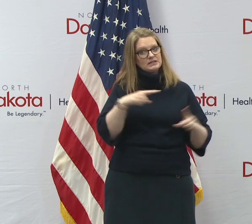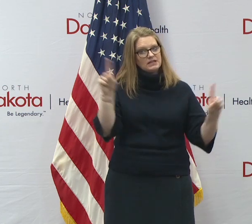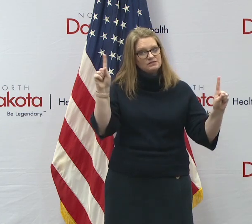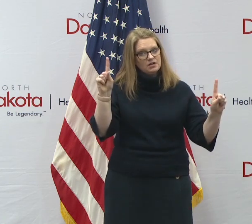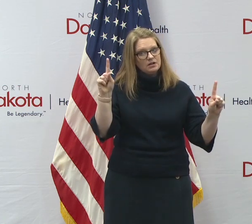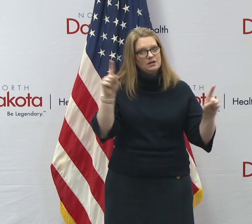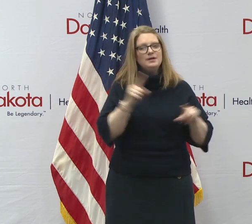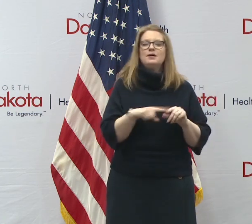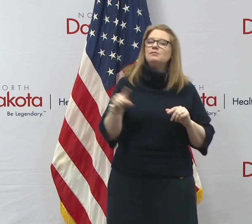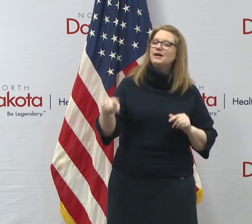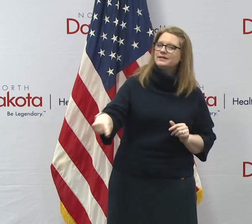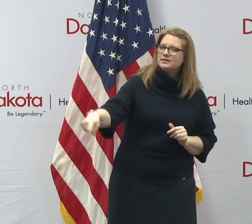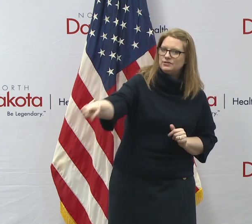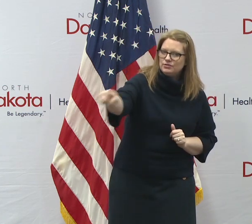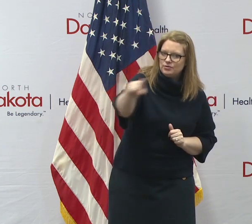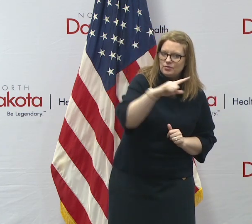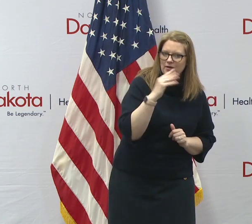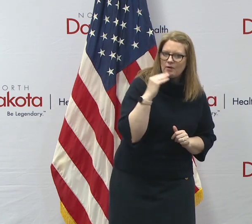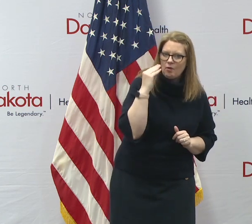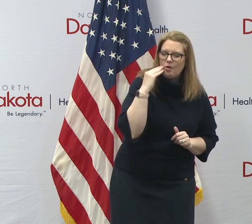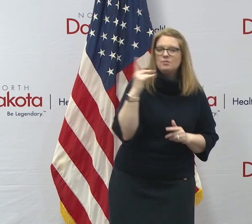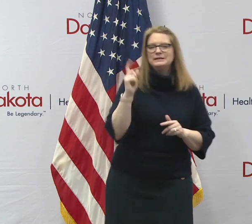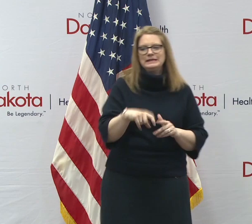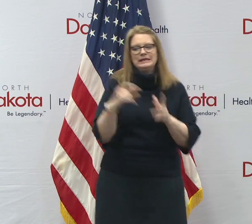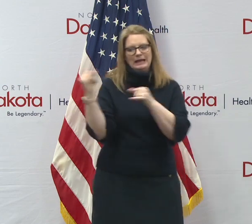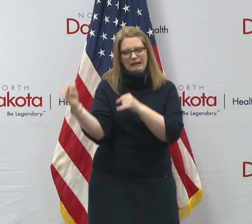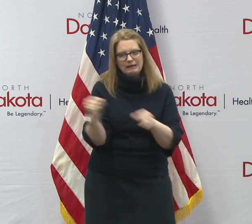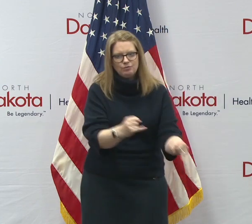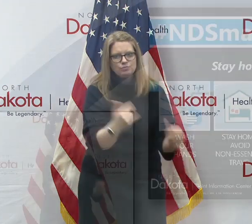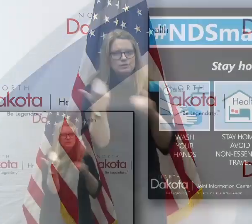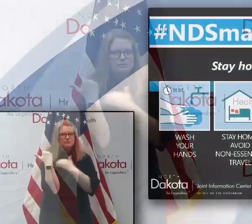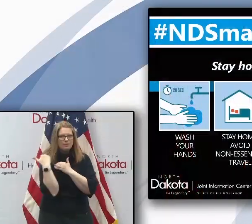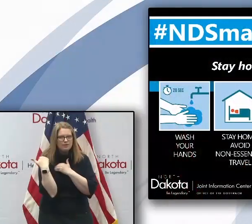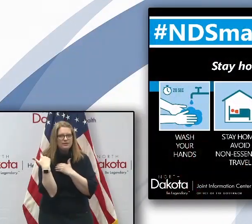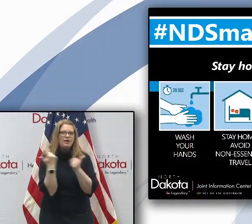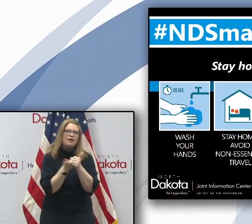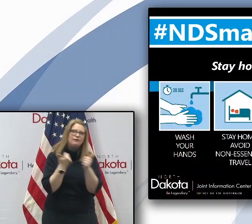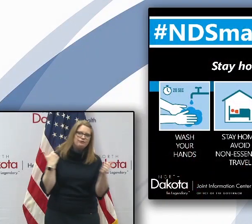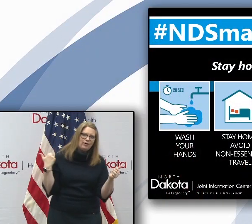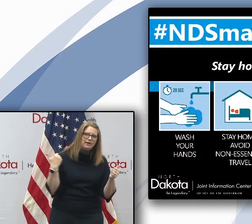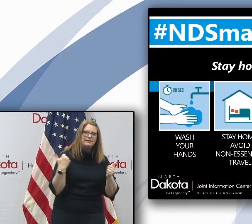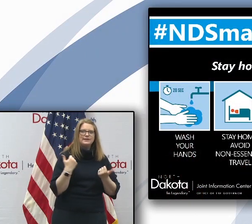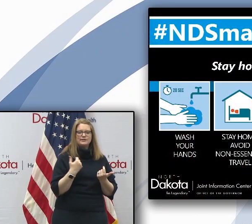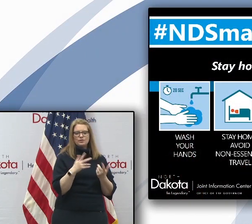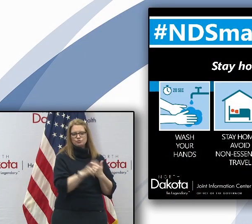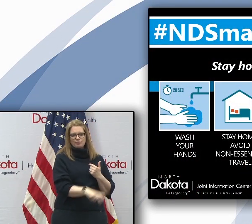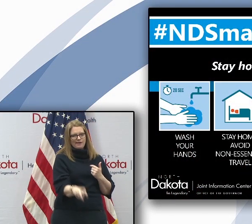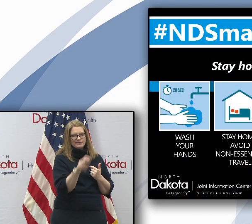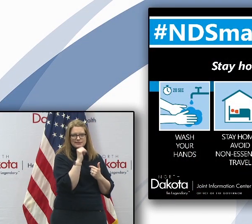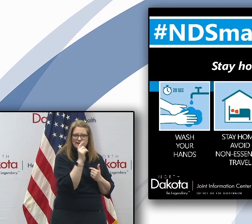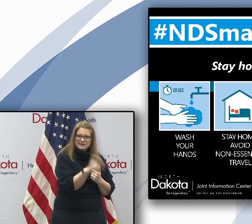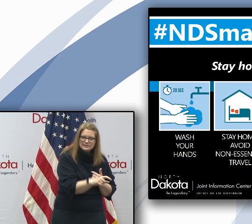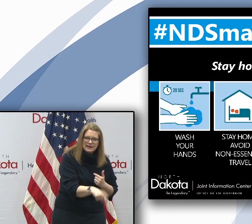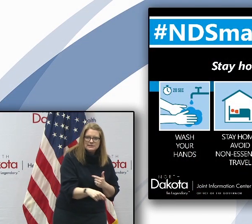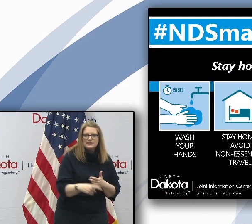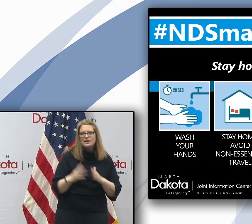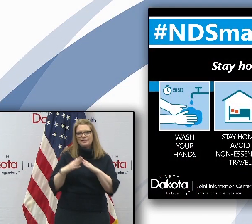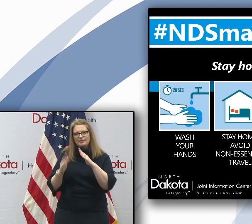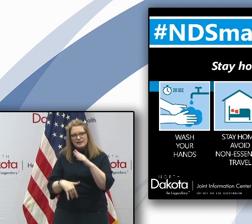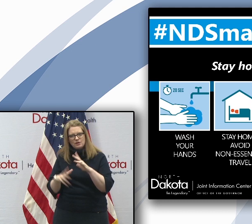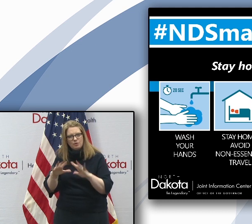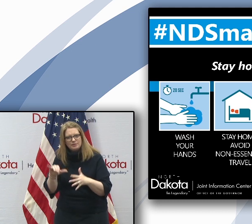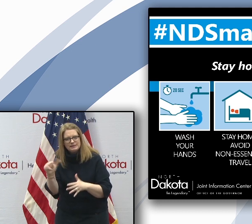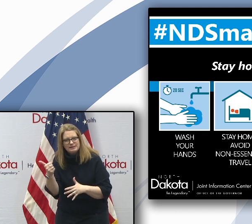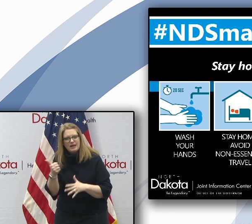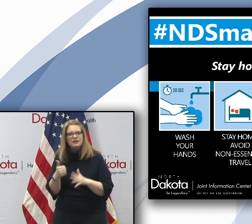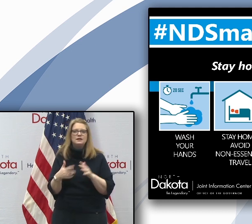their part with individual responsibility. Uh, again, avoiding discretionary travel, no groups of more than 10, uh, follow the directions of your state